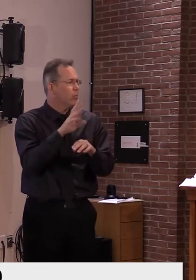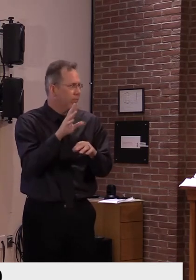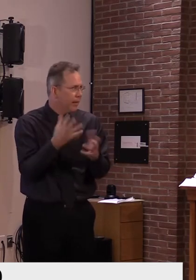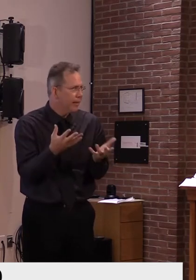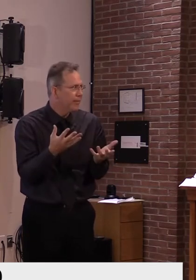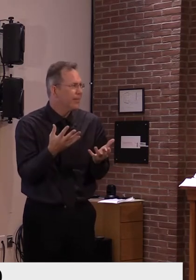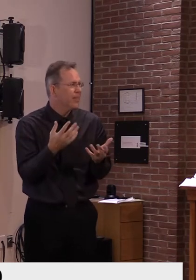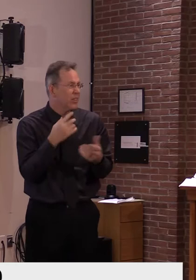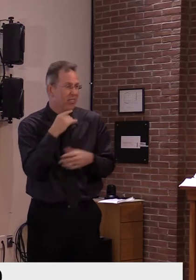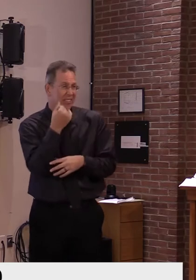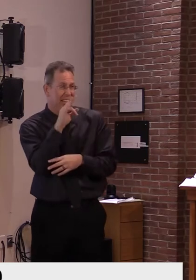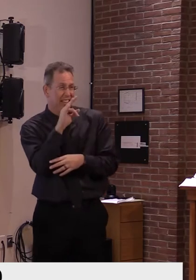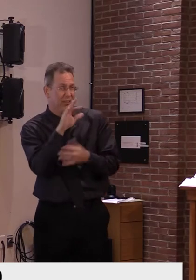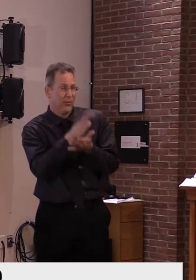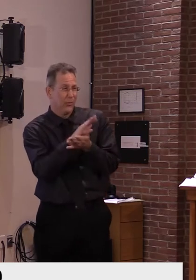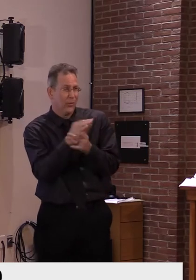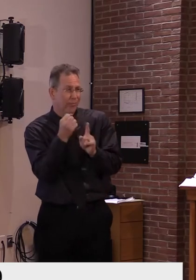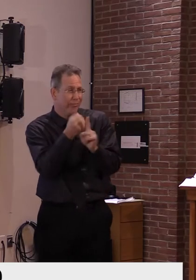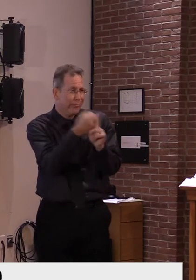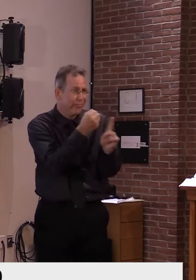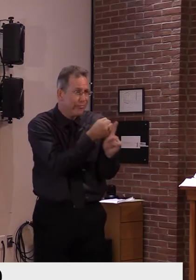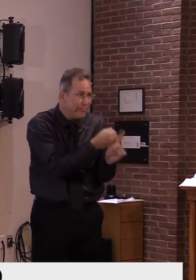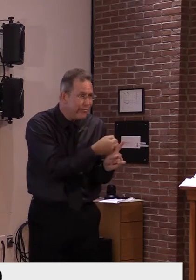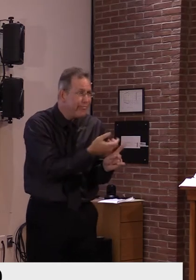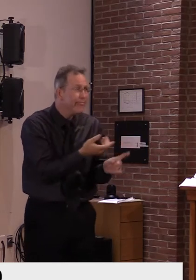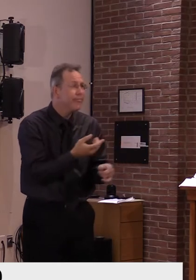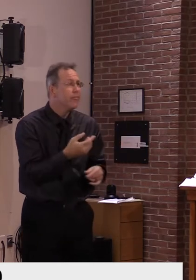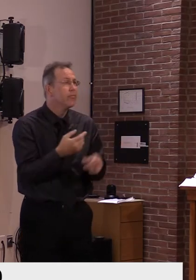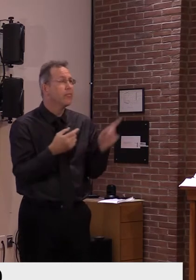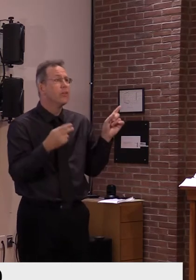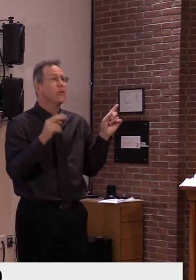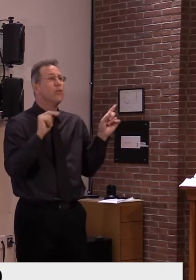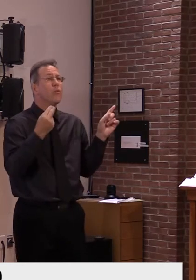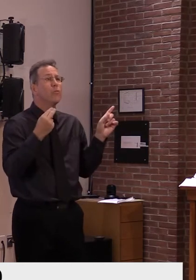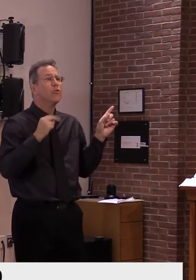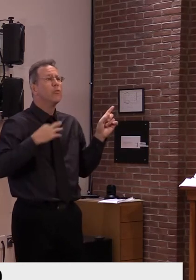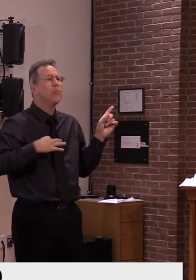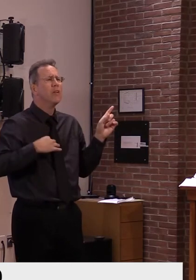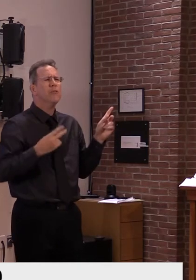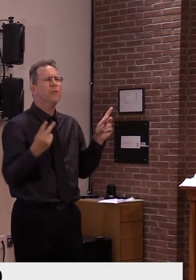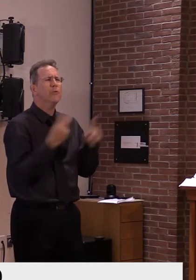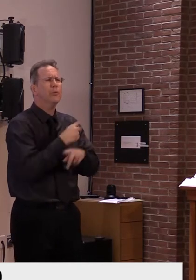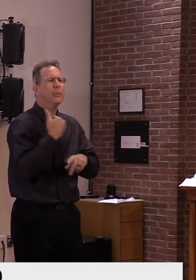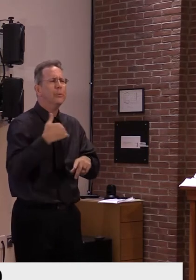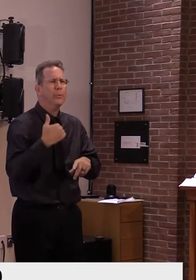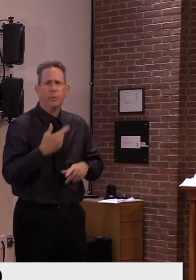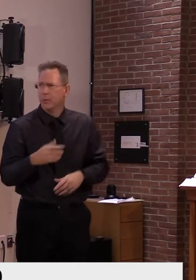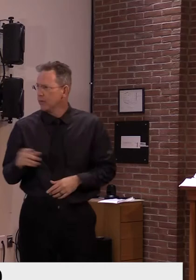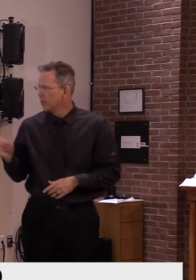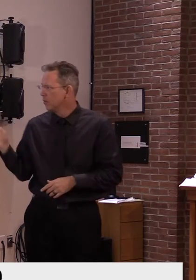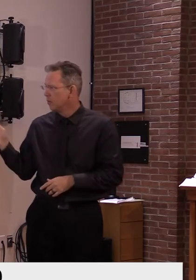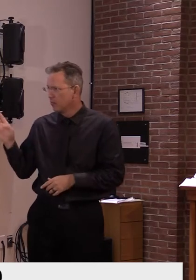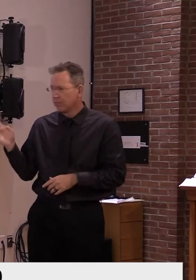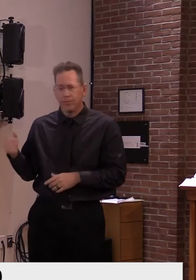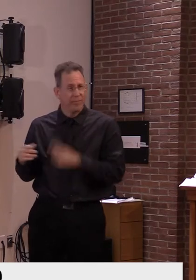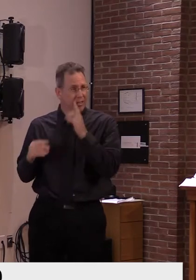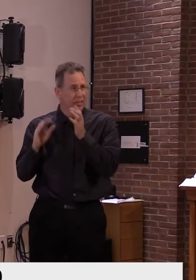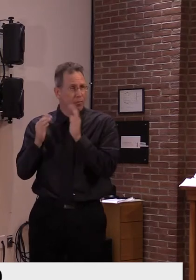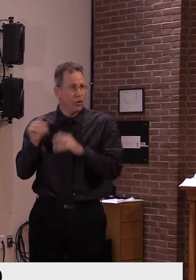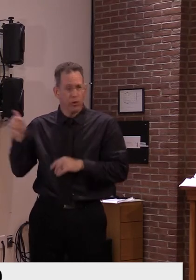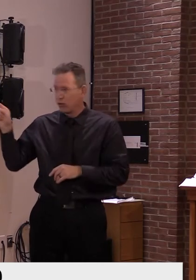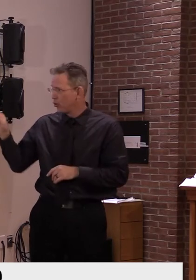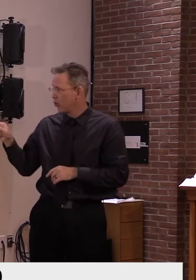compared to New Hampshire and Maine, very different story. Similarly, on our higher ed data, same sort of story.